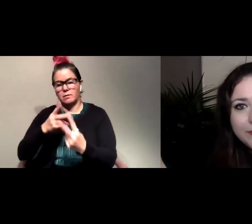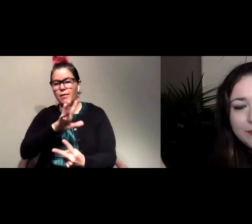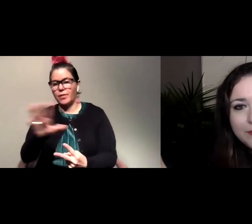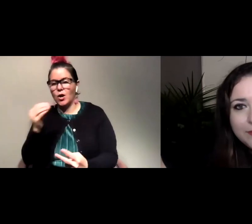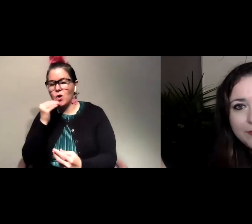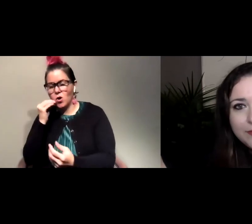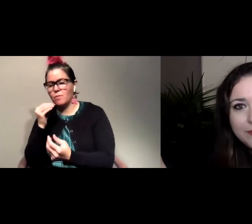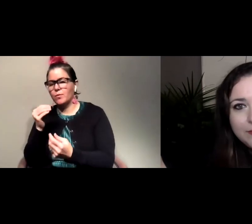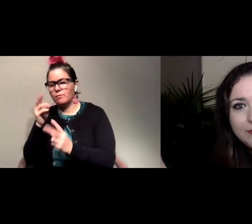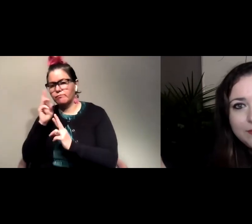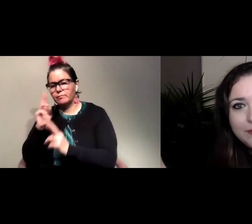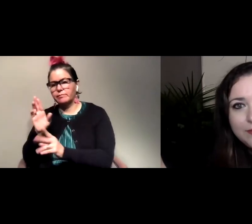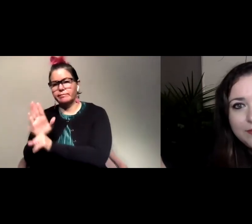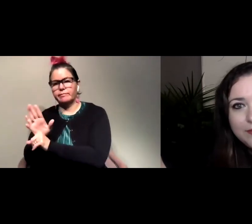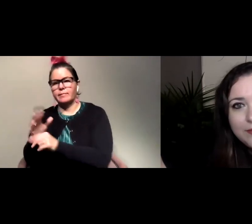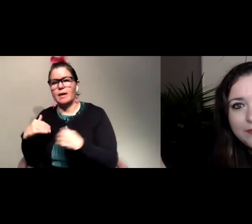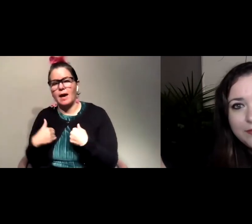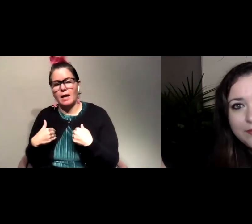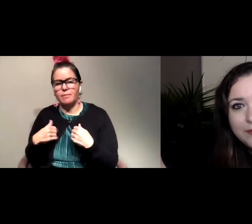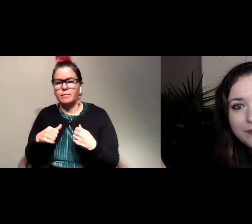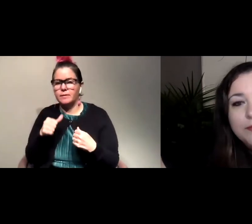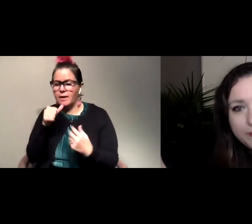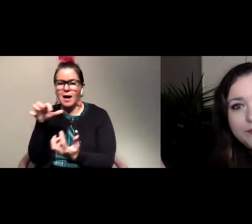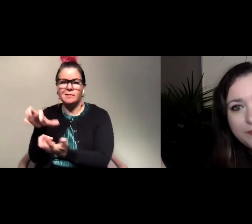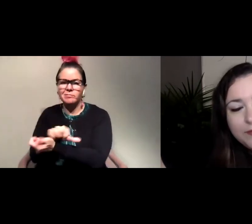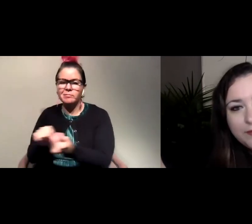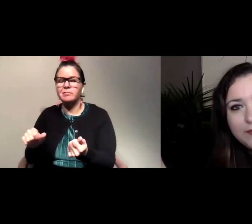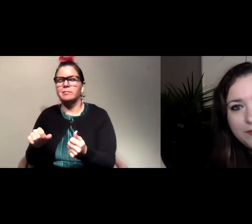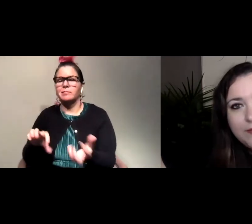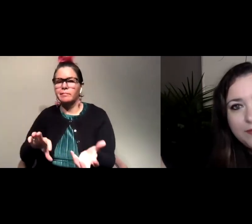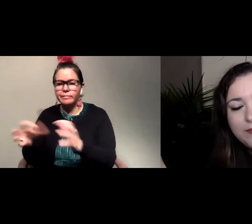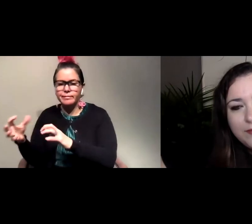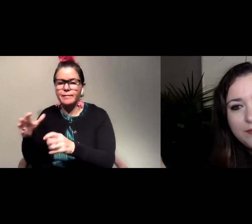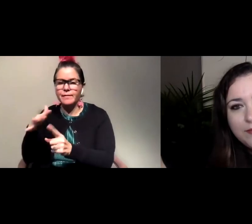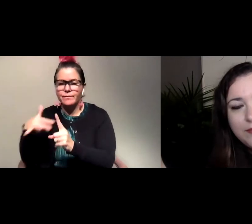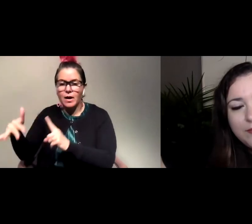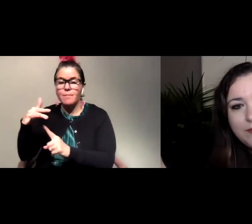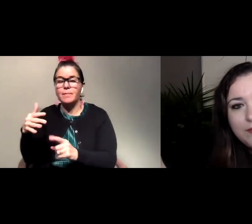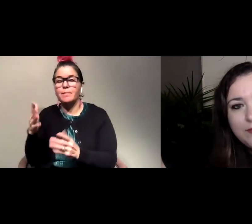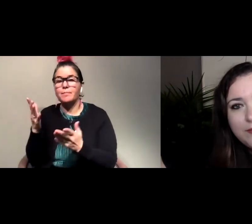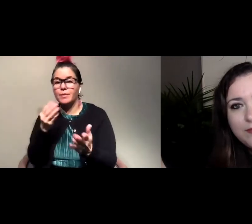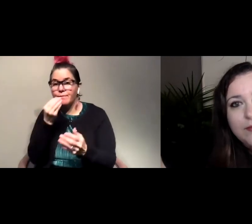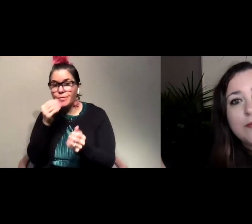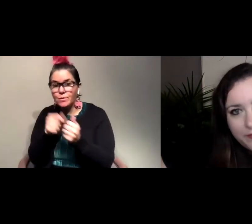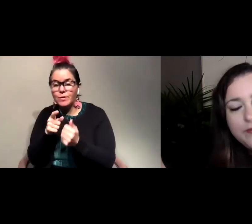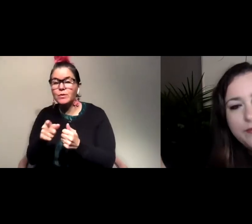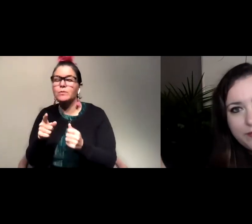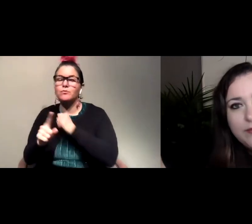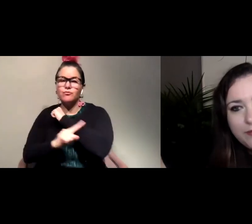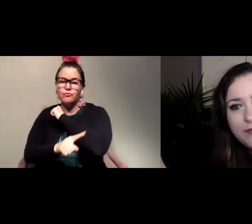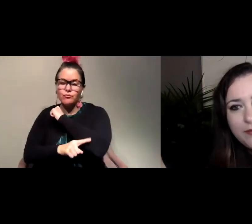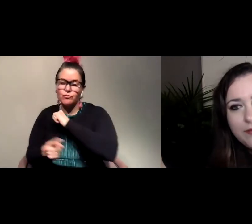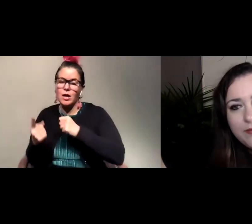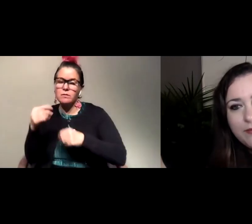want to be respectful and not doing a lot of damage to the environment, and if you have a snack with you, make sure that you're taking your garbage with you.